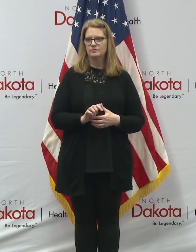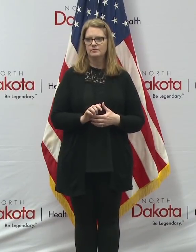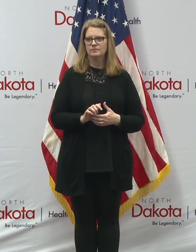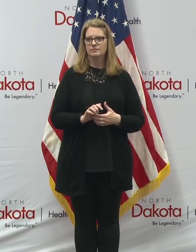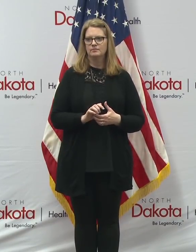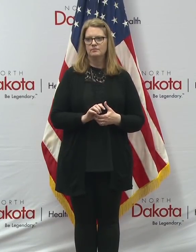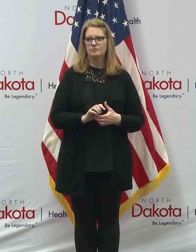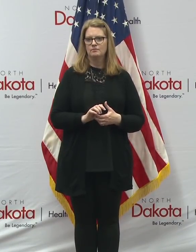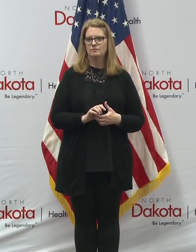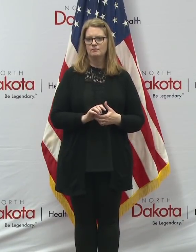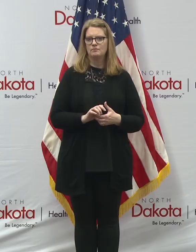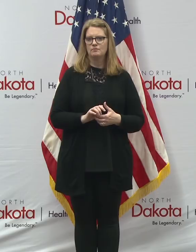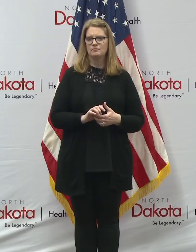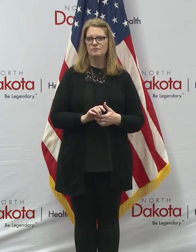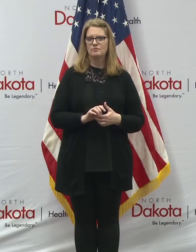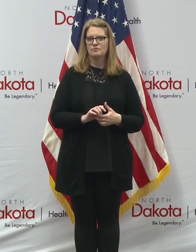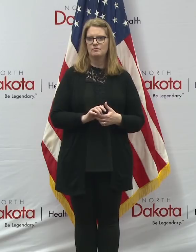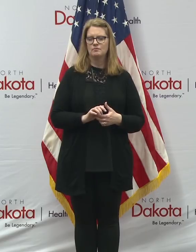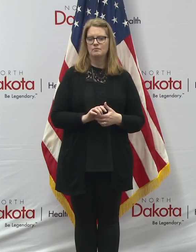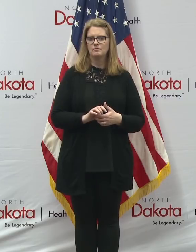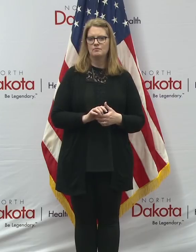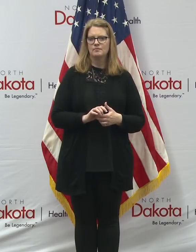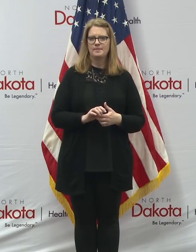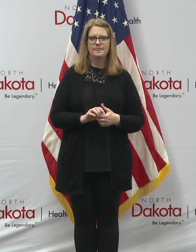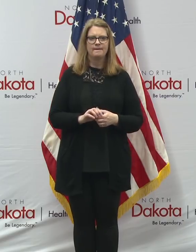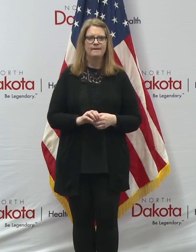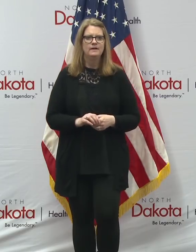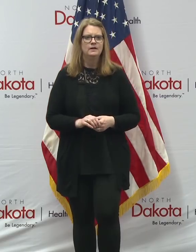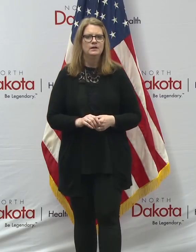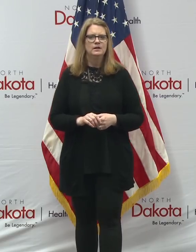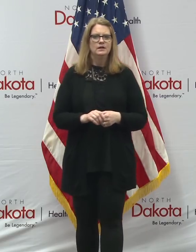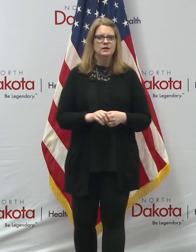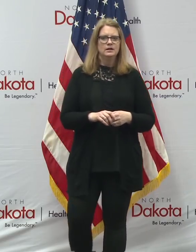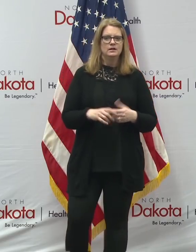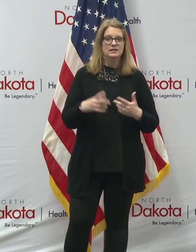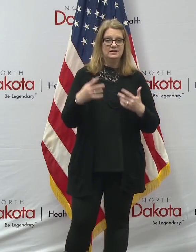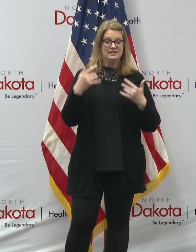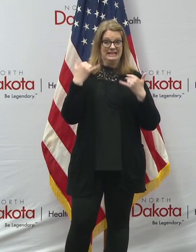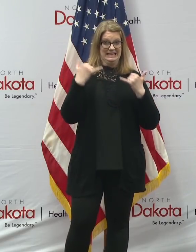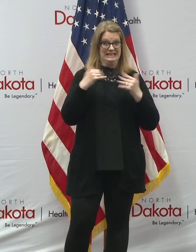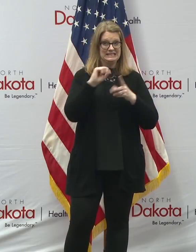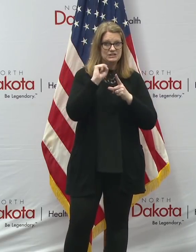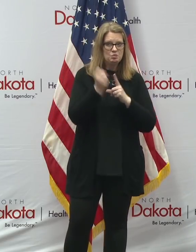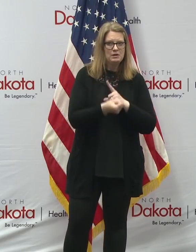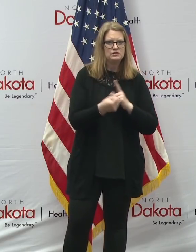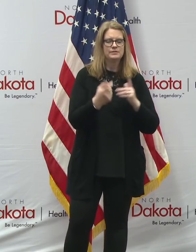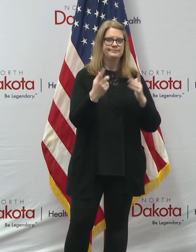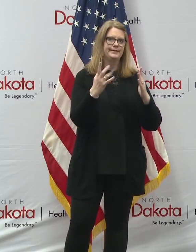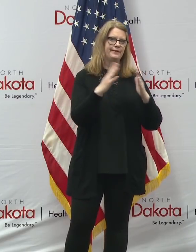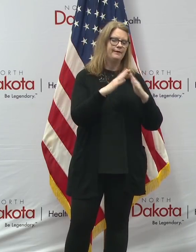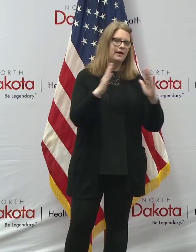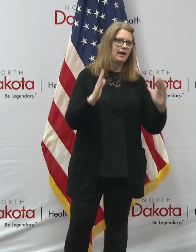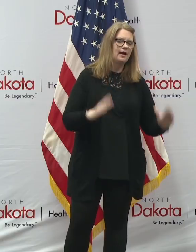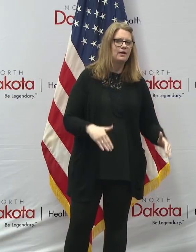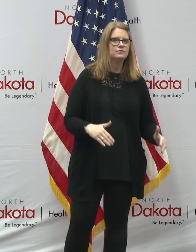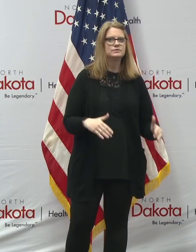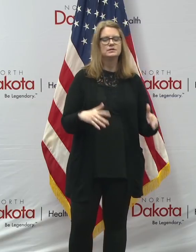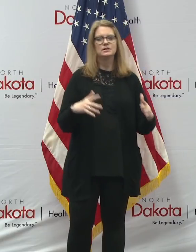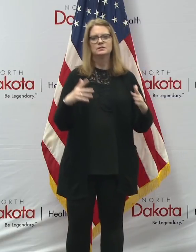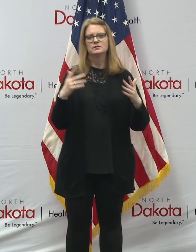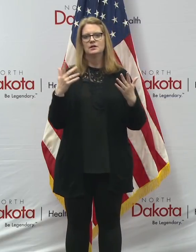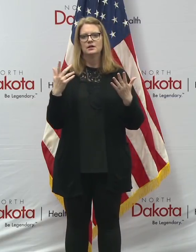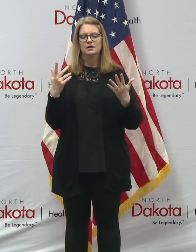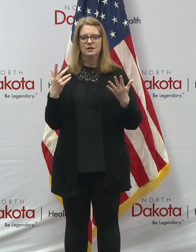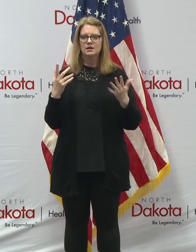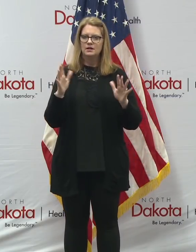Again, for the sort of, I would say the uncharted territories we're in, whether it's housing, and we have federal